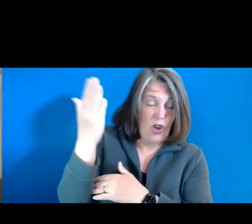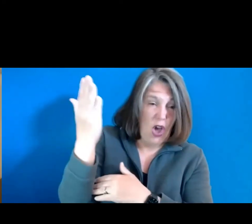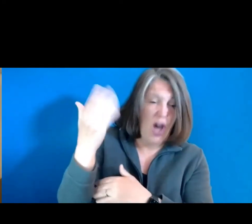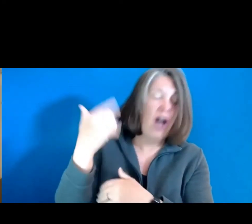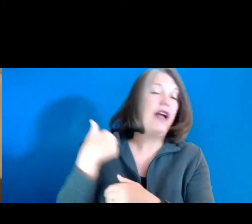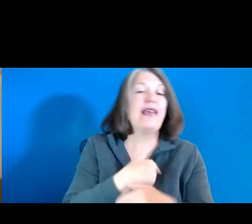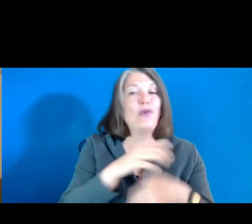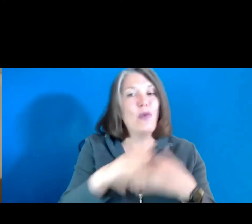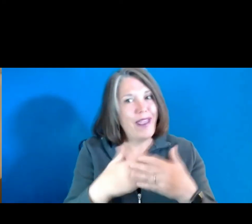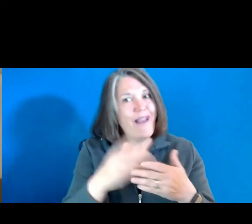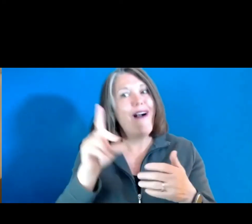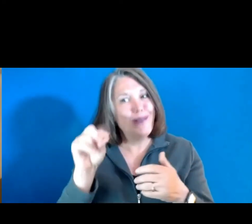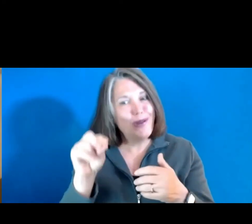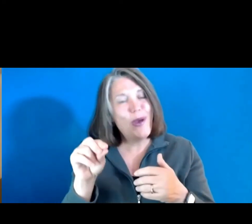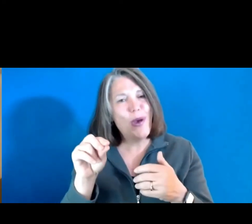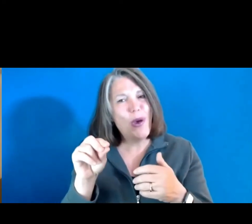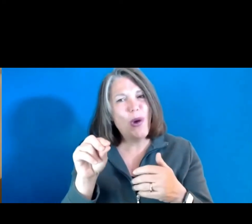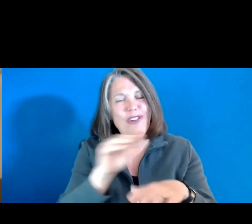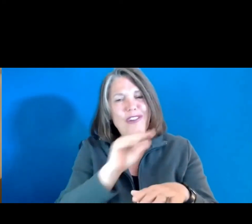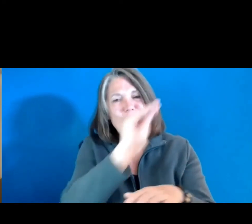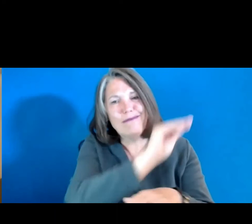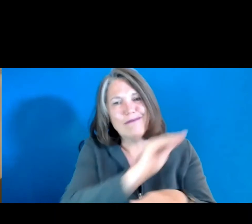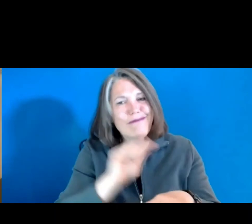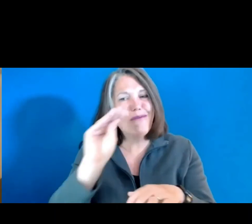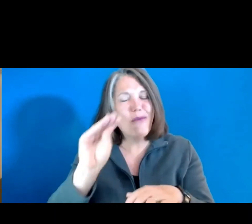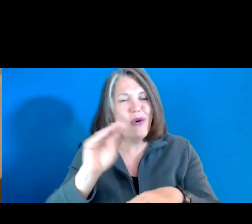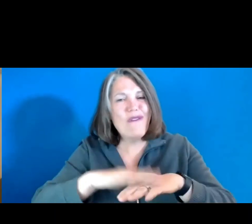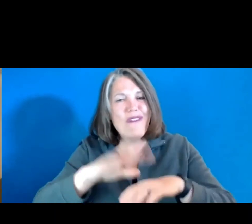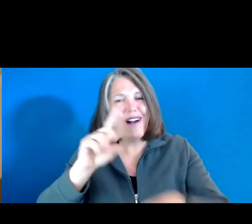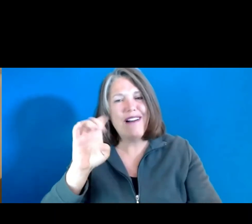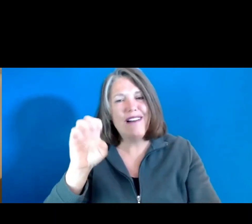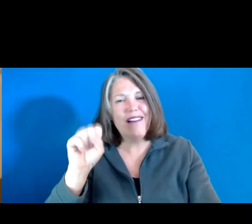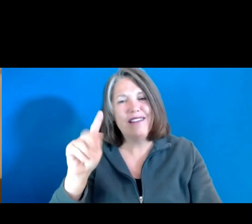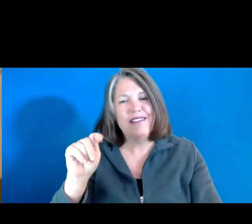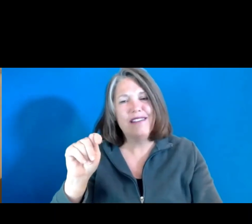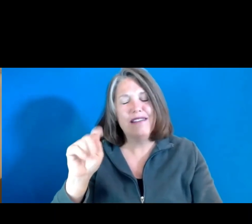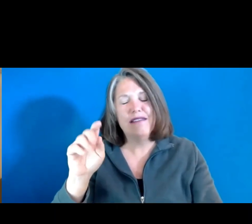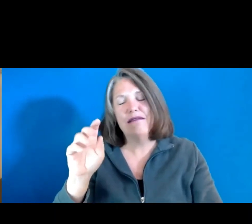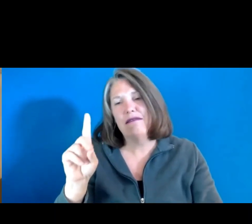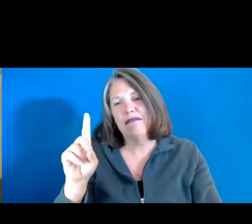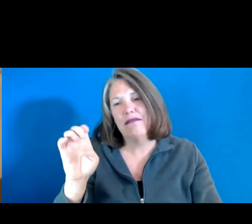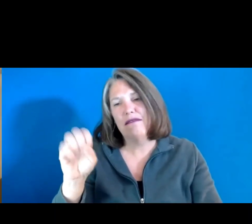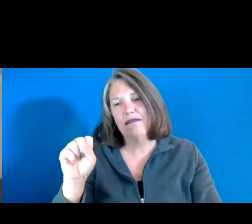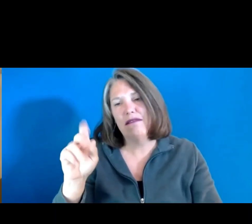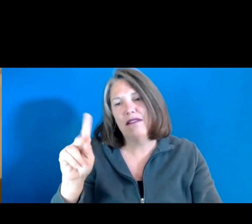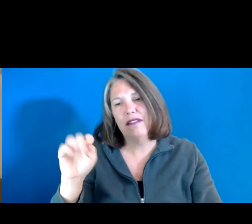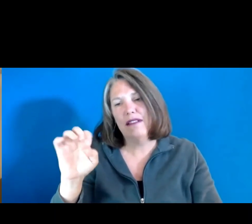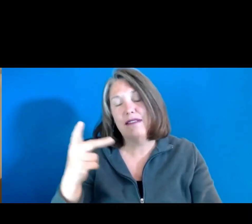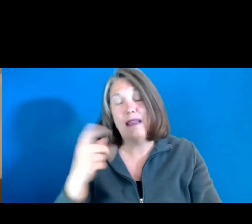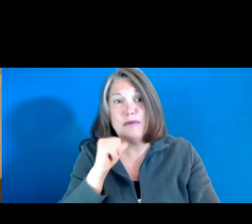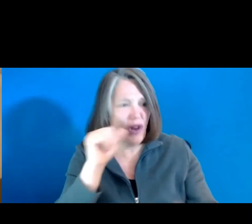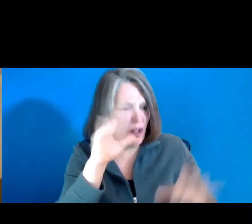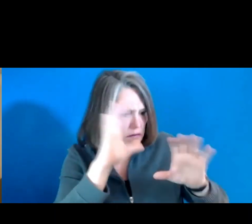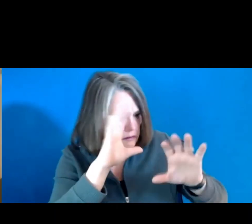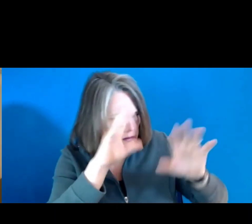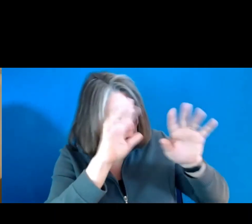do do, put it on your desktop. So, are not going through 150 saved documents to remember where you put your